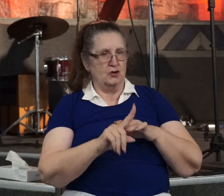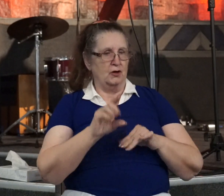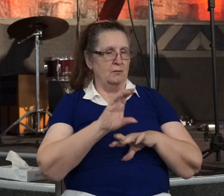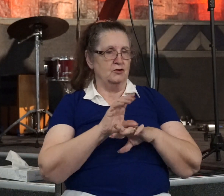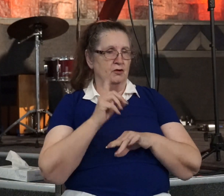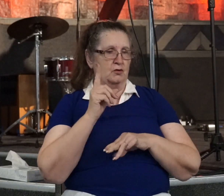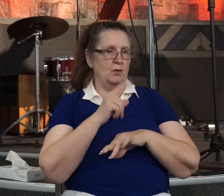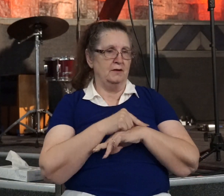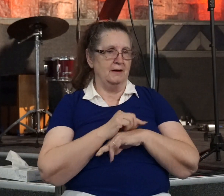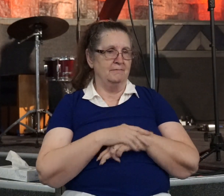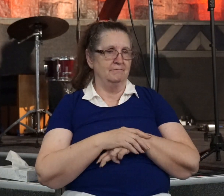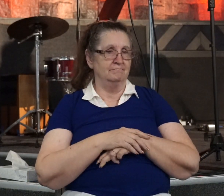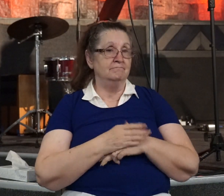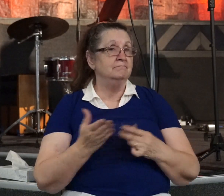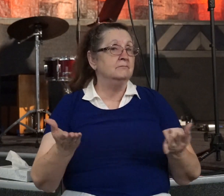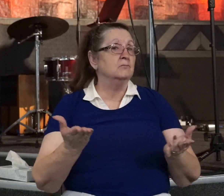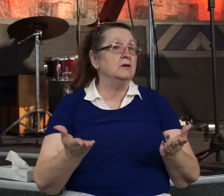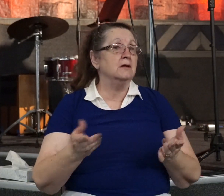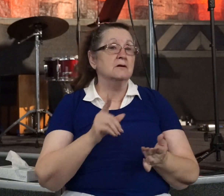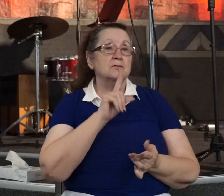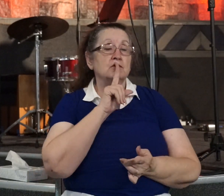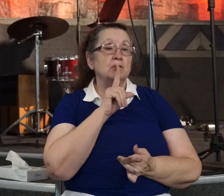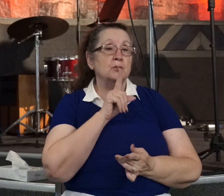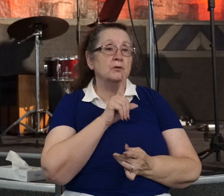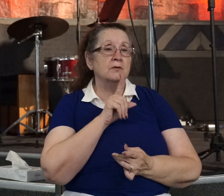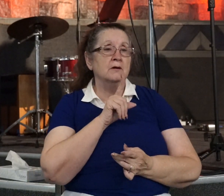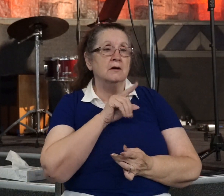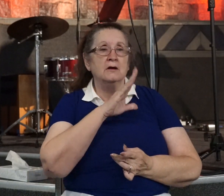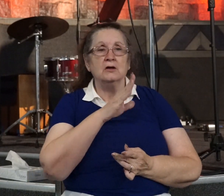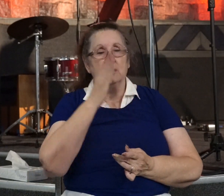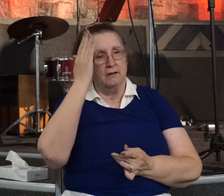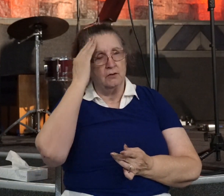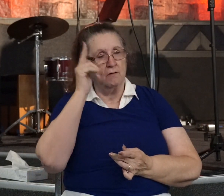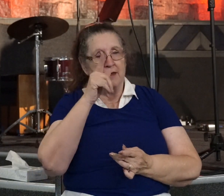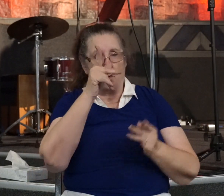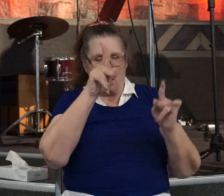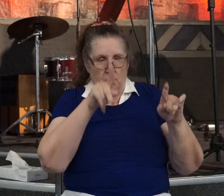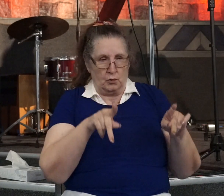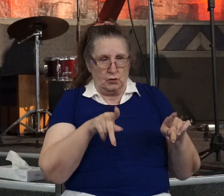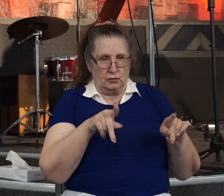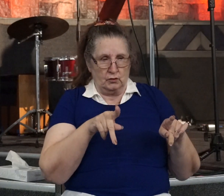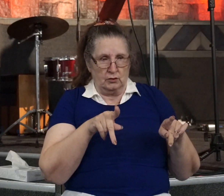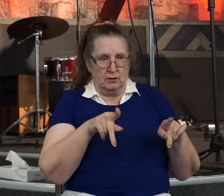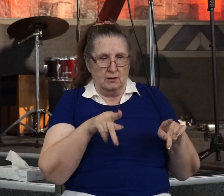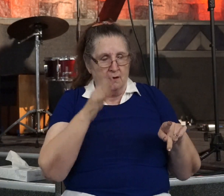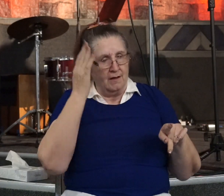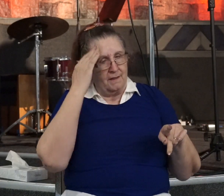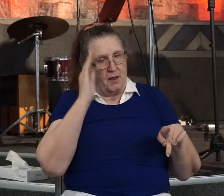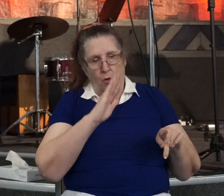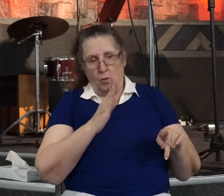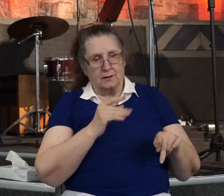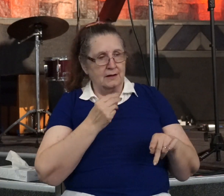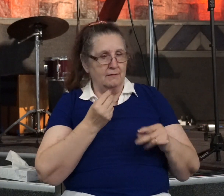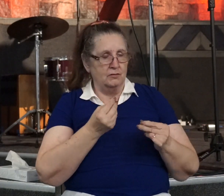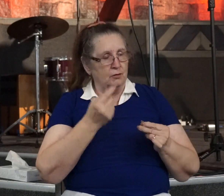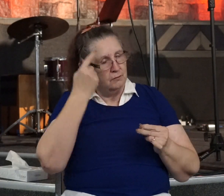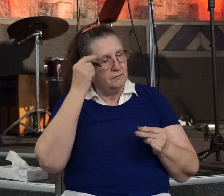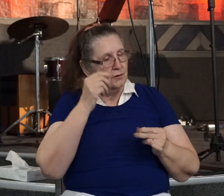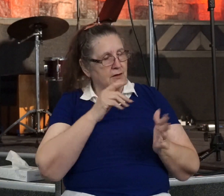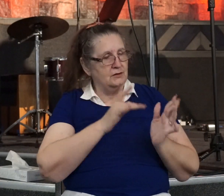but here's the thing you never know if that one person that you never thought would do anything for Jesus will be used by the Lord to